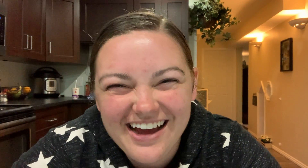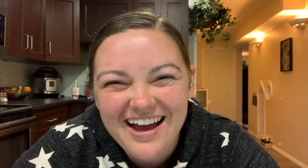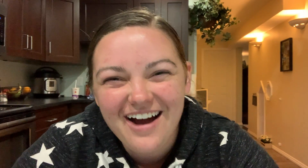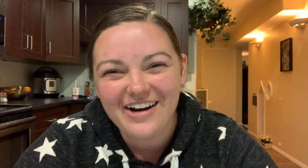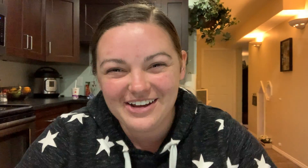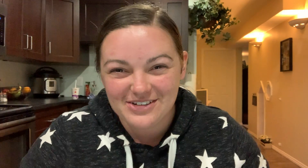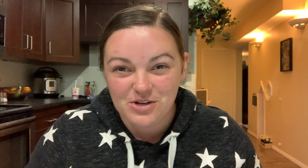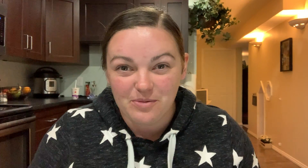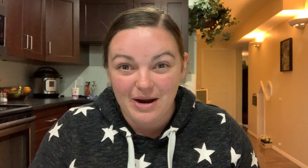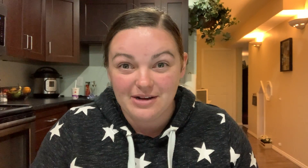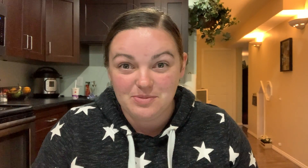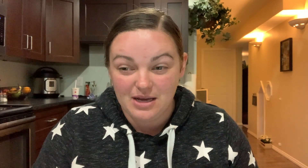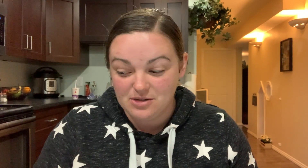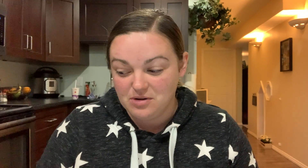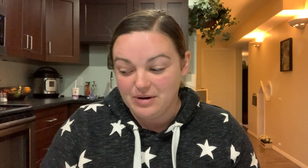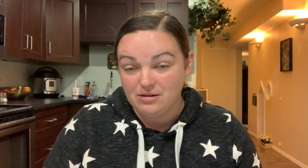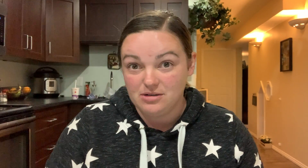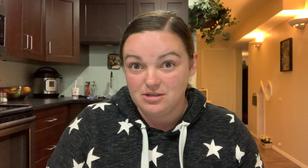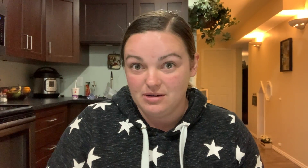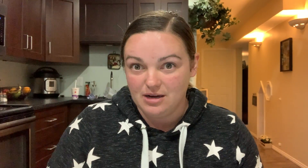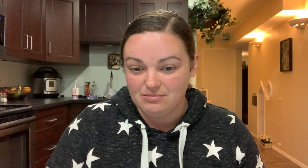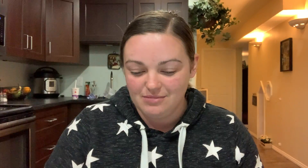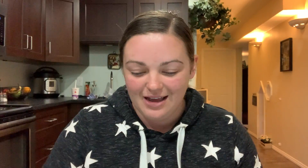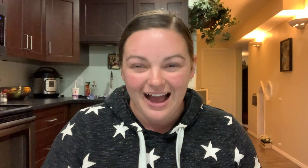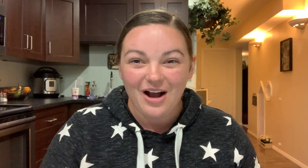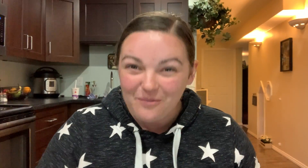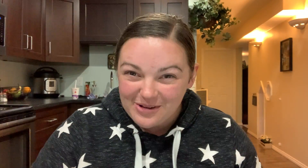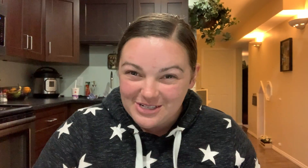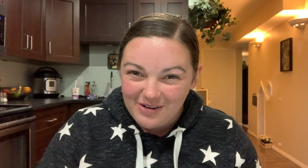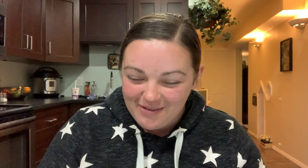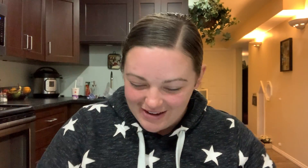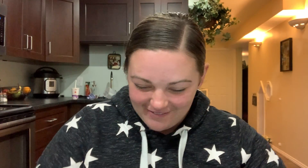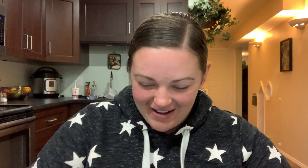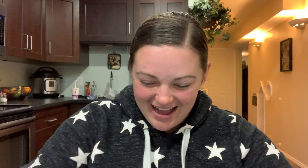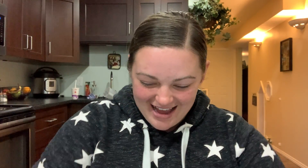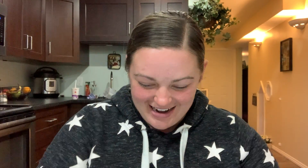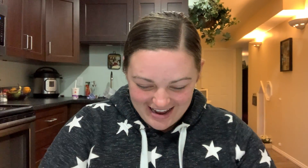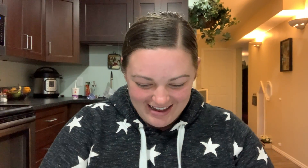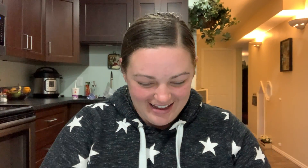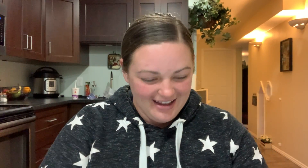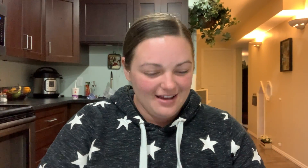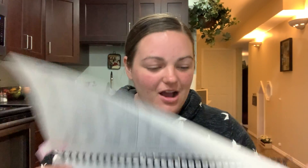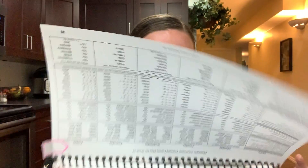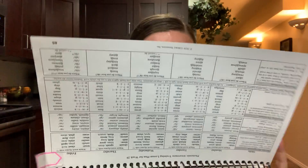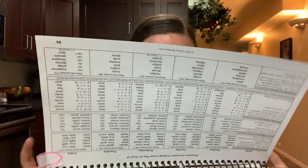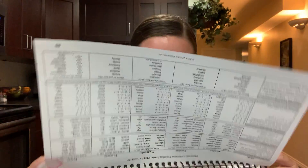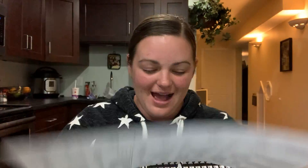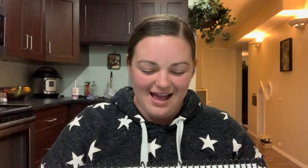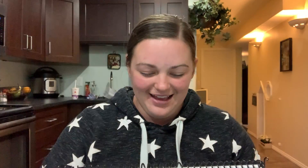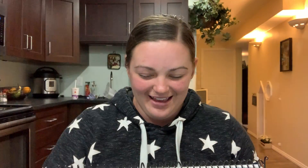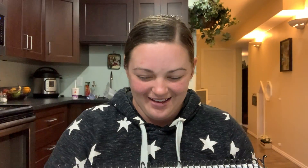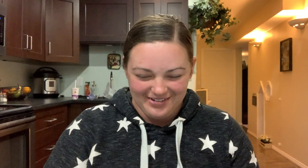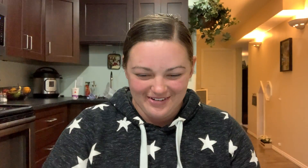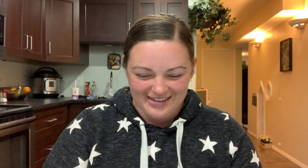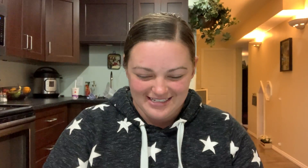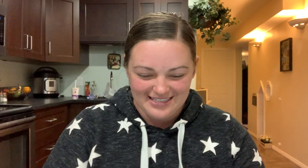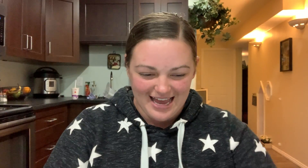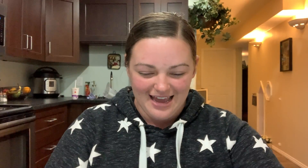Or are you too embarrassed because no one around you is doing them? I hope you do them they're fine. Okay, I am going to say